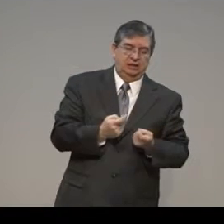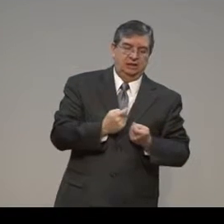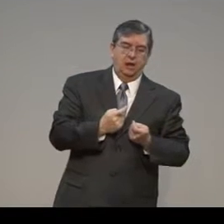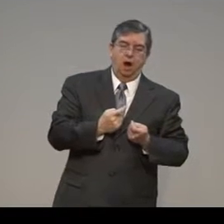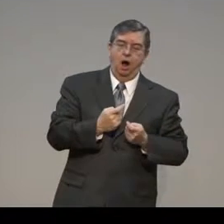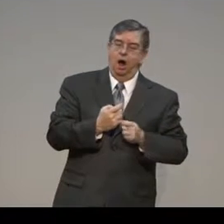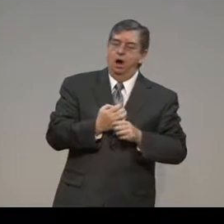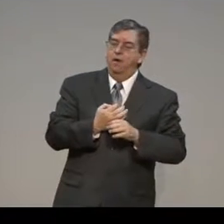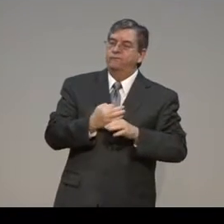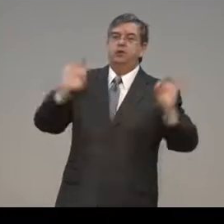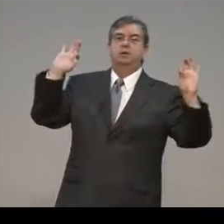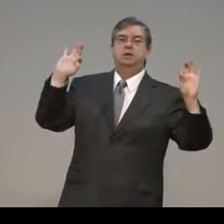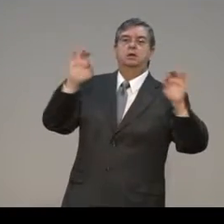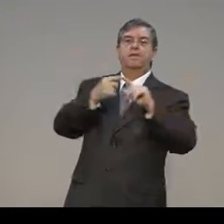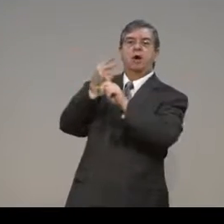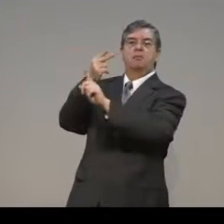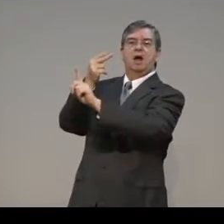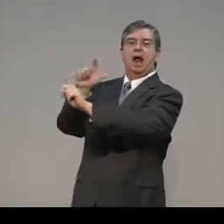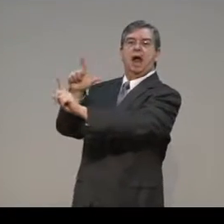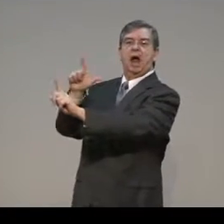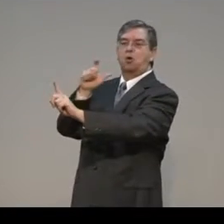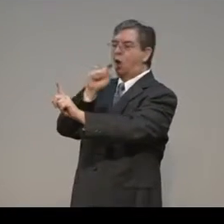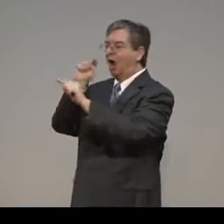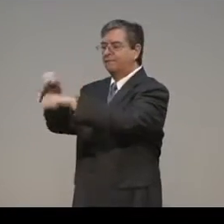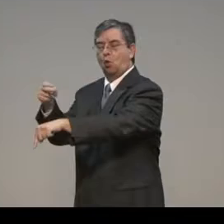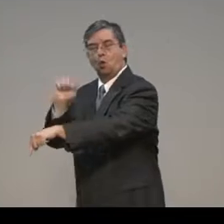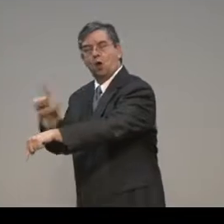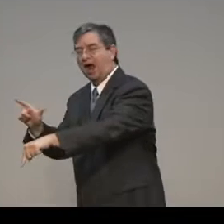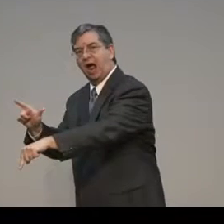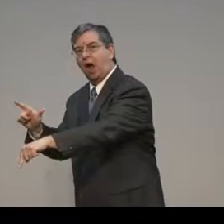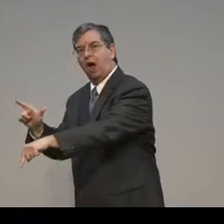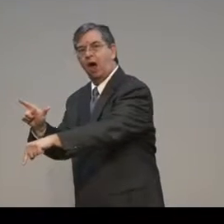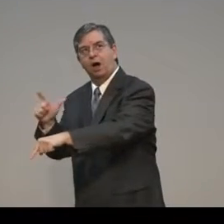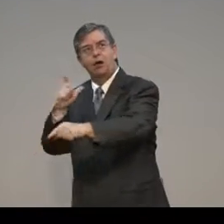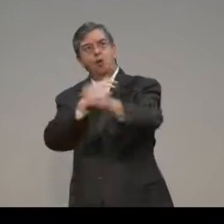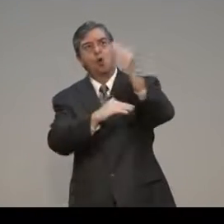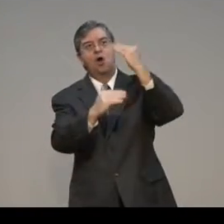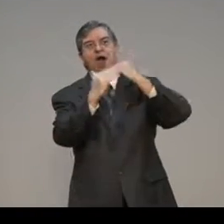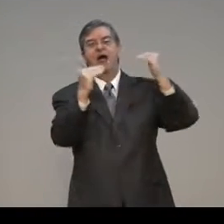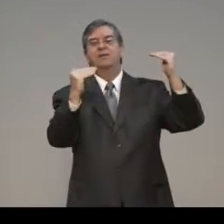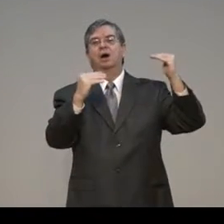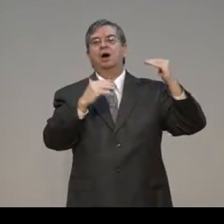heart. That He can cover the sin, that He can us from hell.